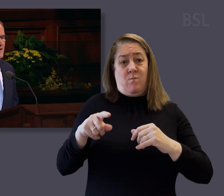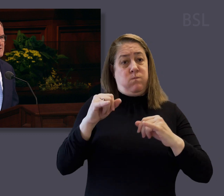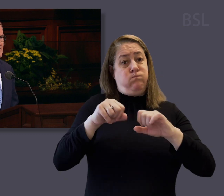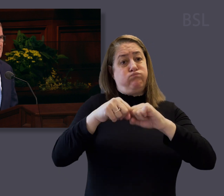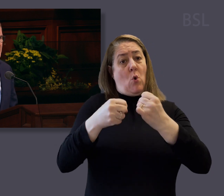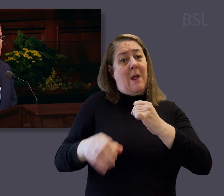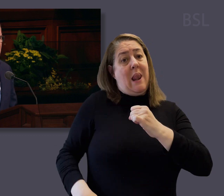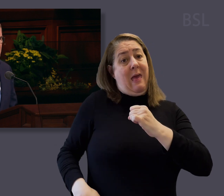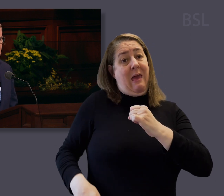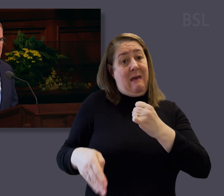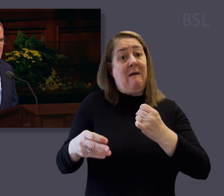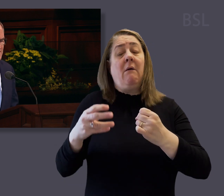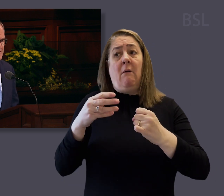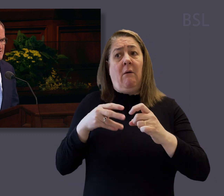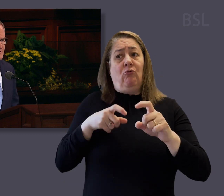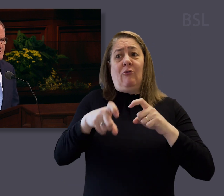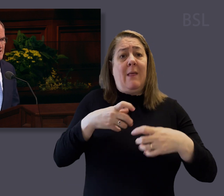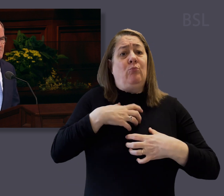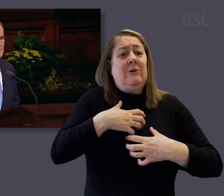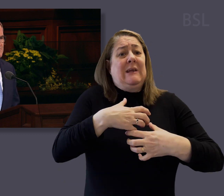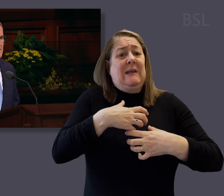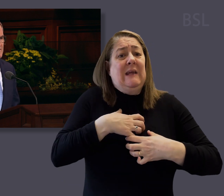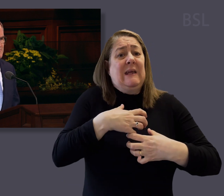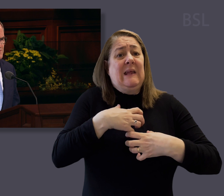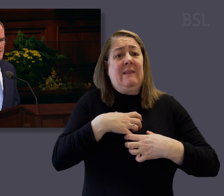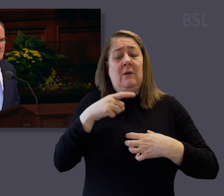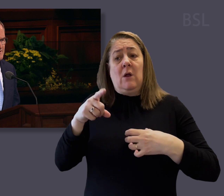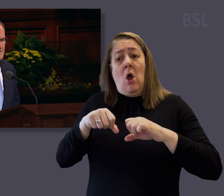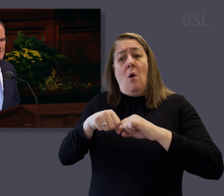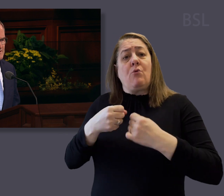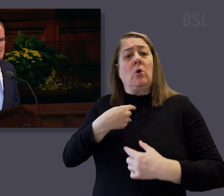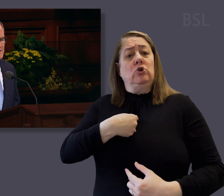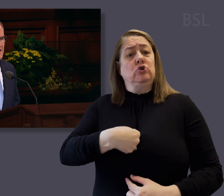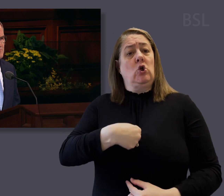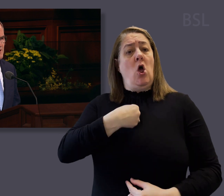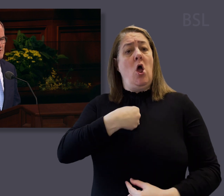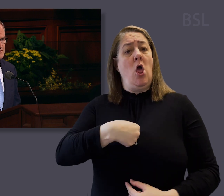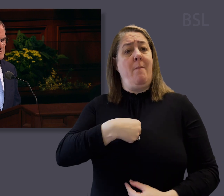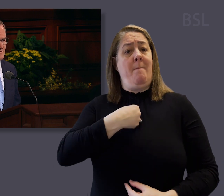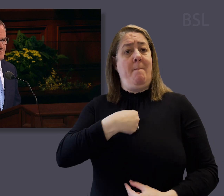Maxine, had a badly broken leg and was struggling to breathe. She had a broken sternum.